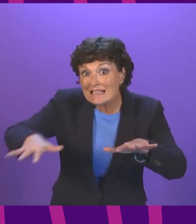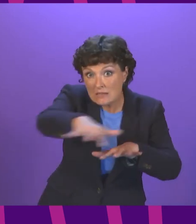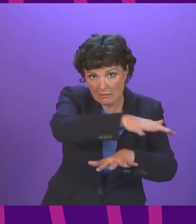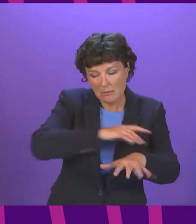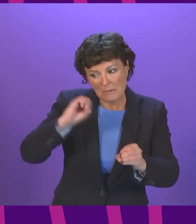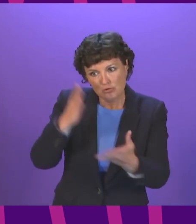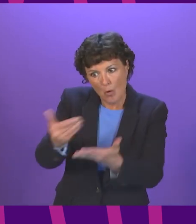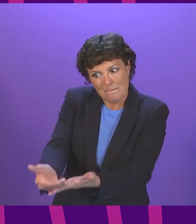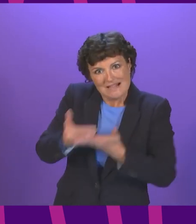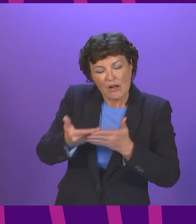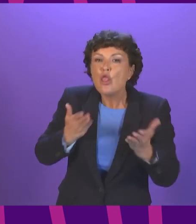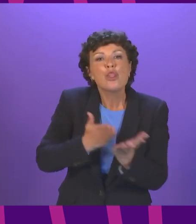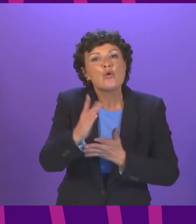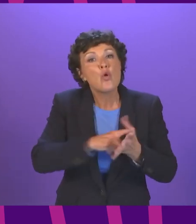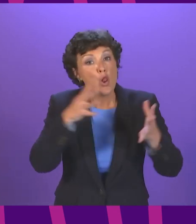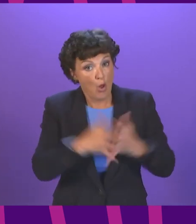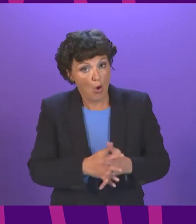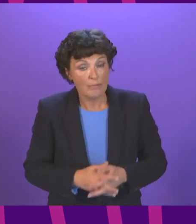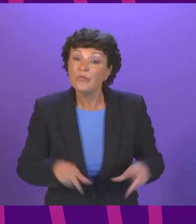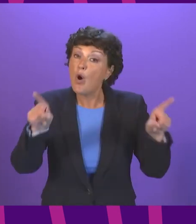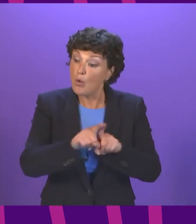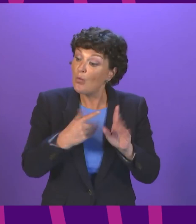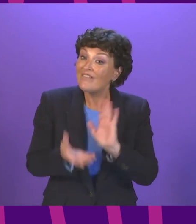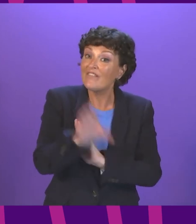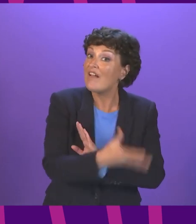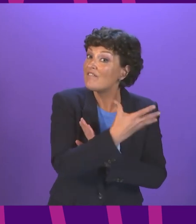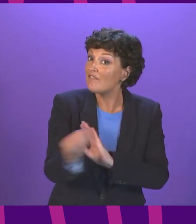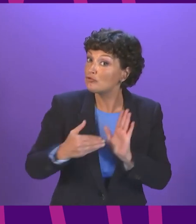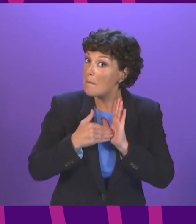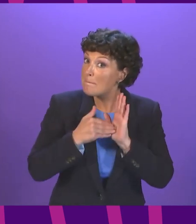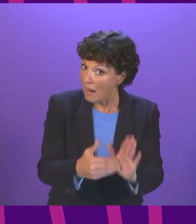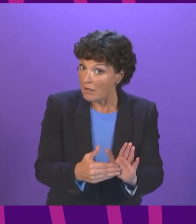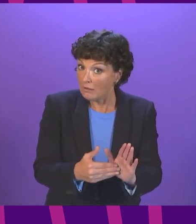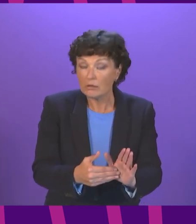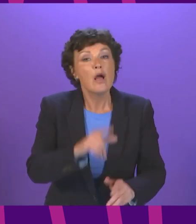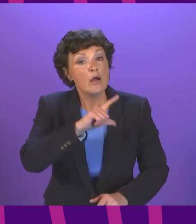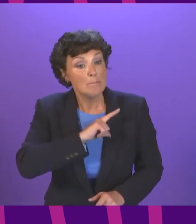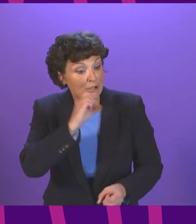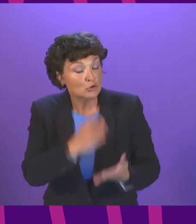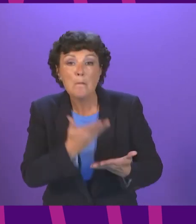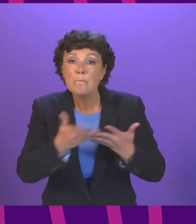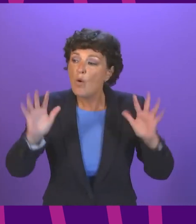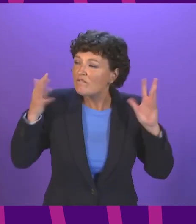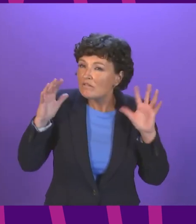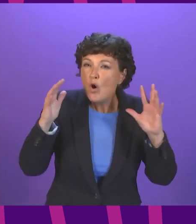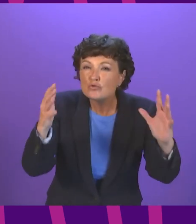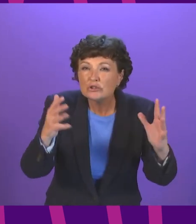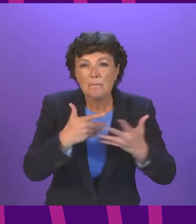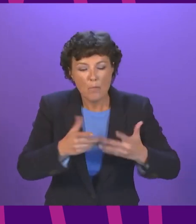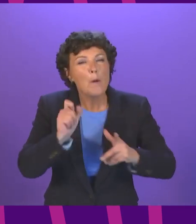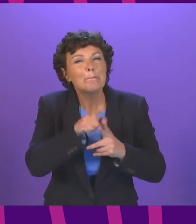we will invest £500 million in our natural economy restoring more woodlands, peatlands and other natural habitats